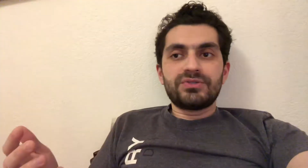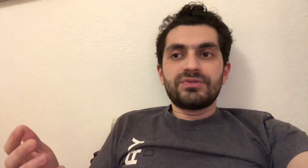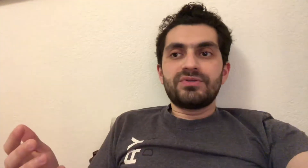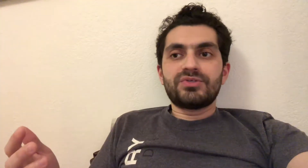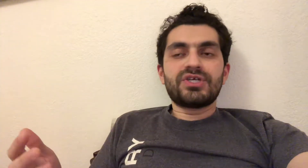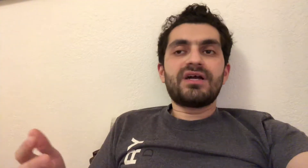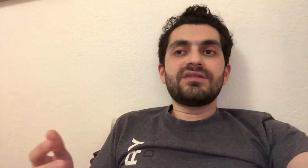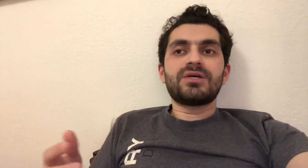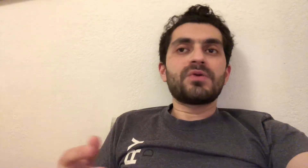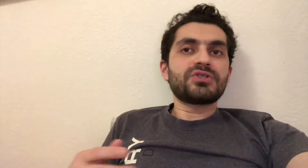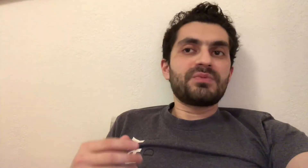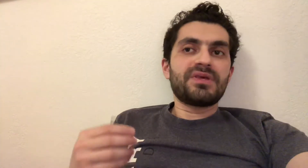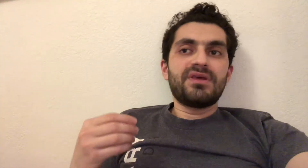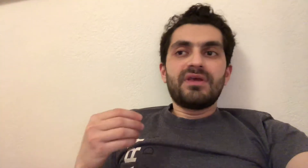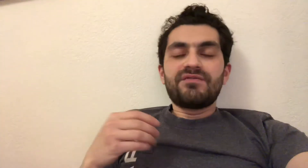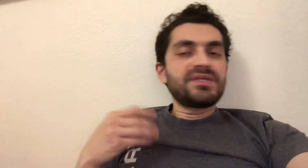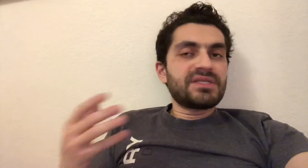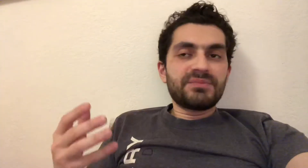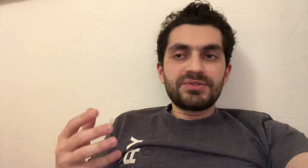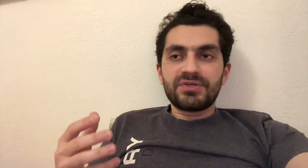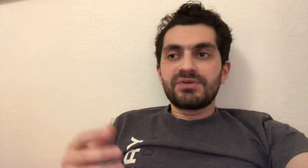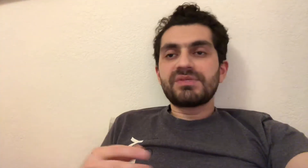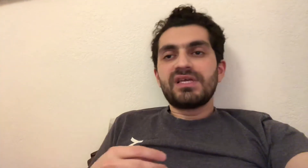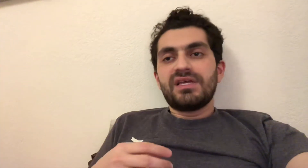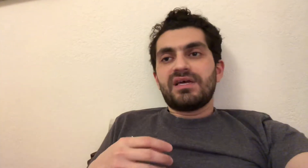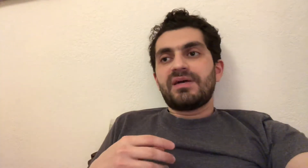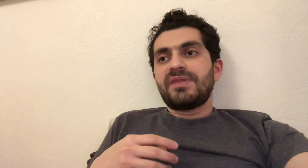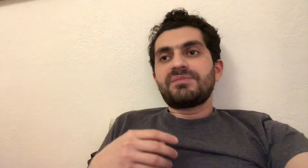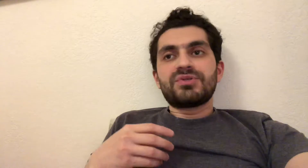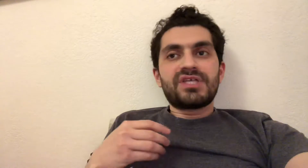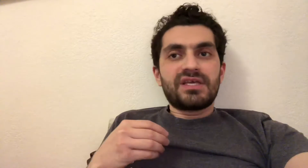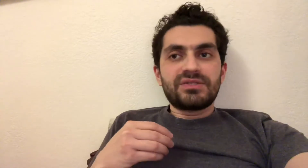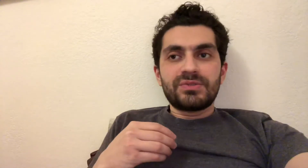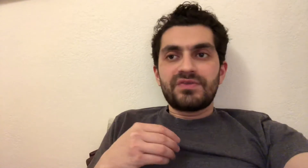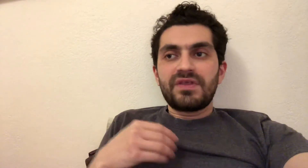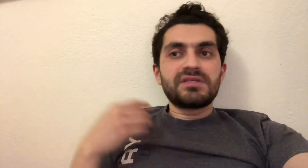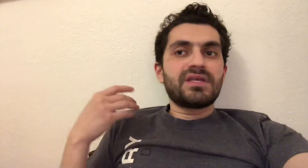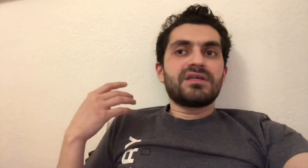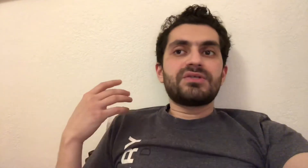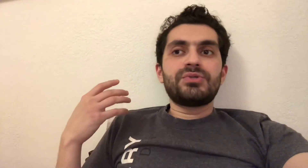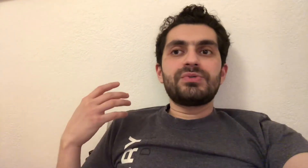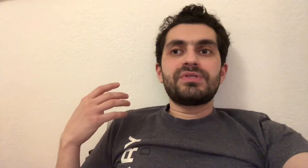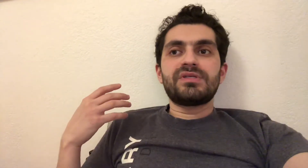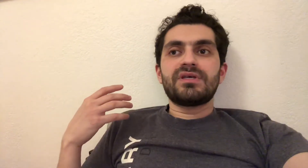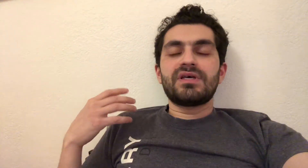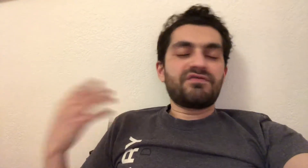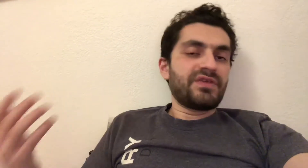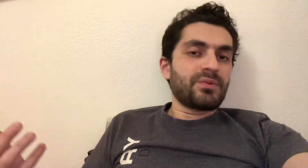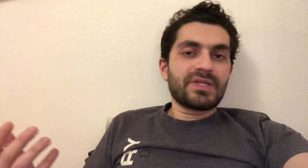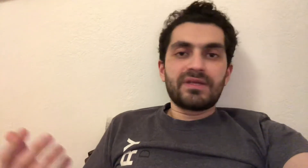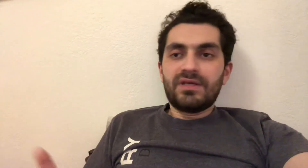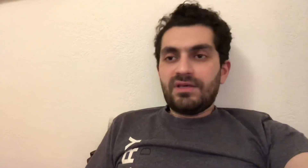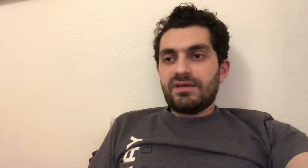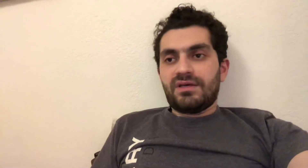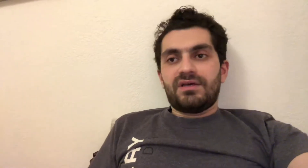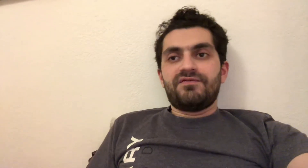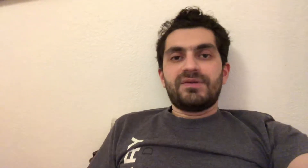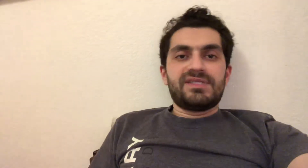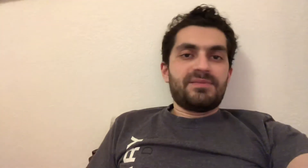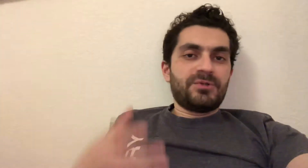your child are going to be very simple terms that pertain to things that are used frequently. For example,